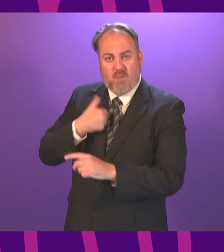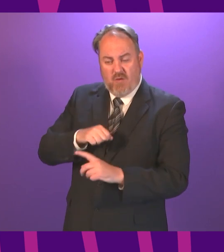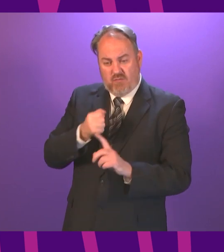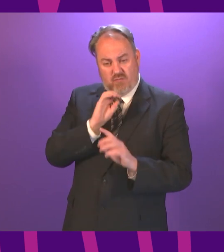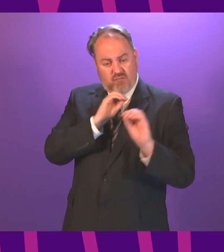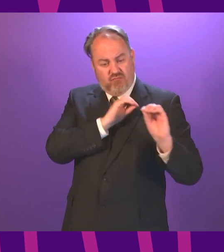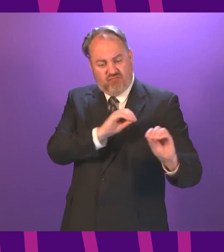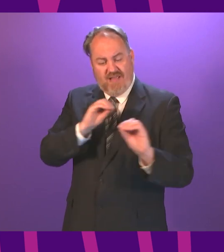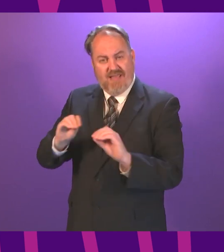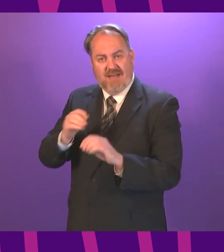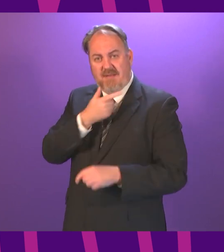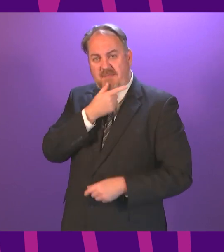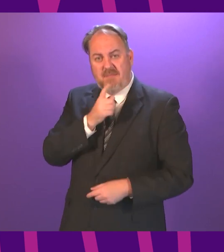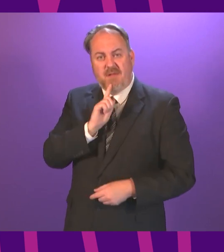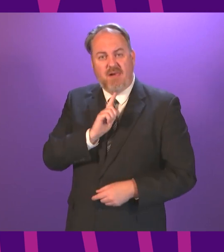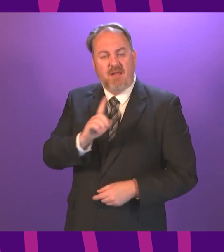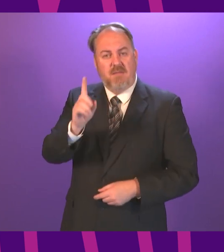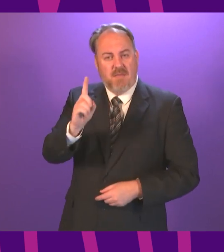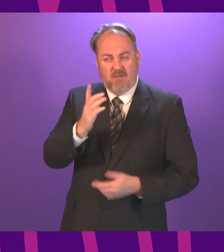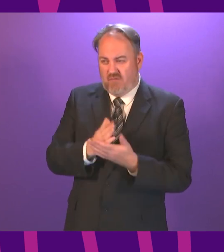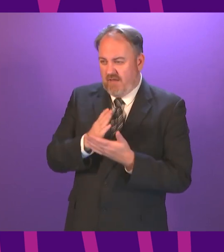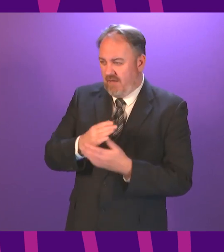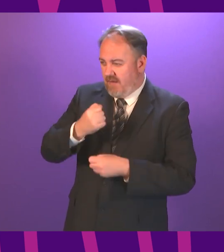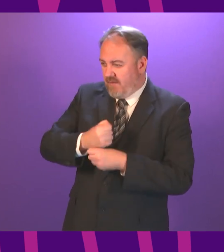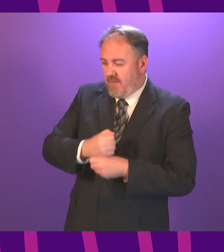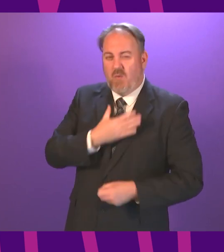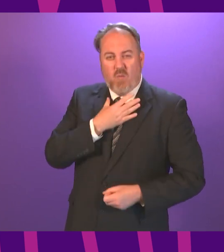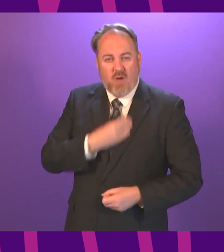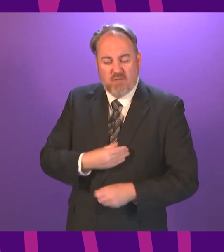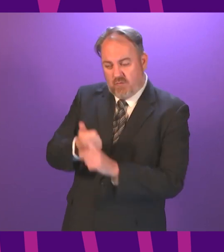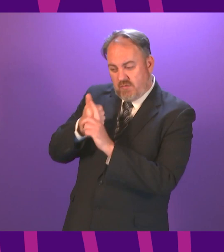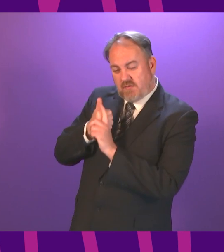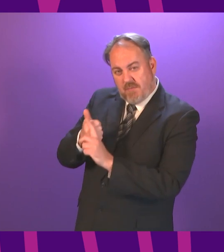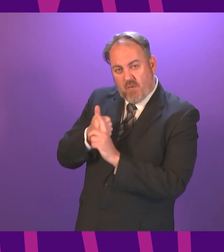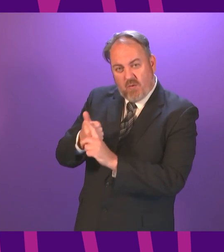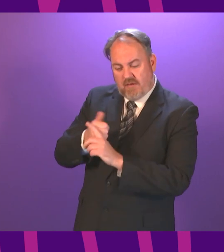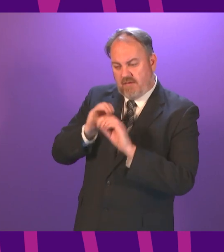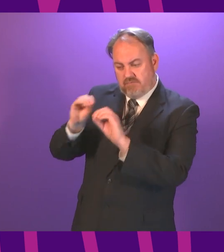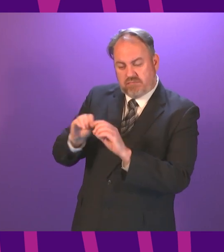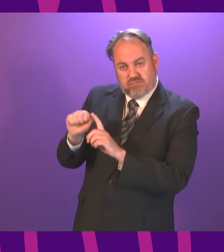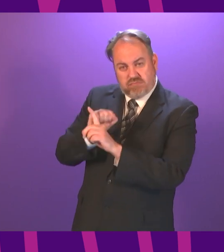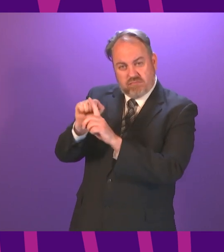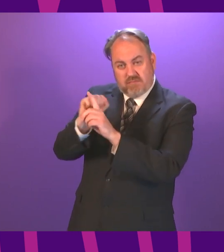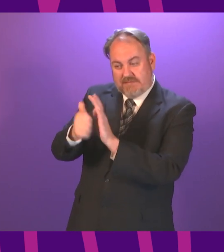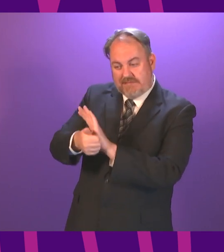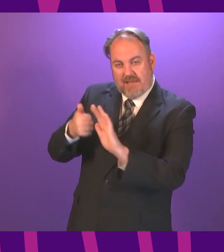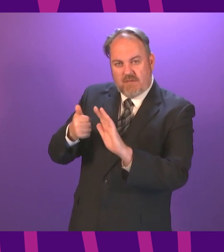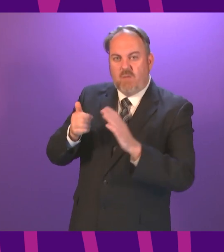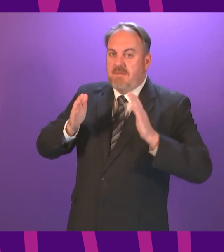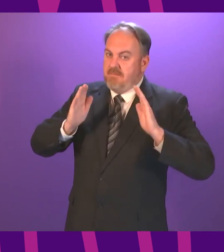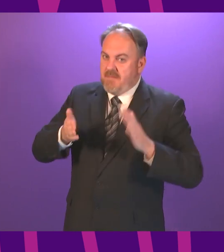If this government is really serious about equipping Scotland with its skills, it will need to rebuild